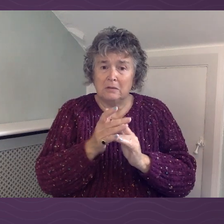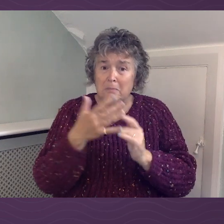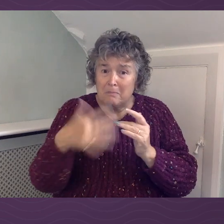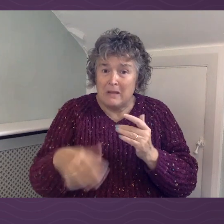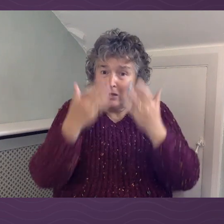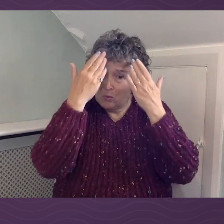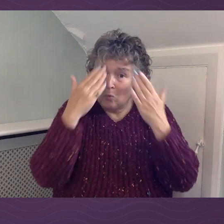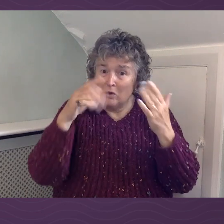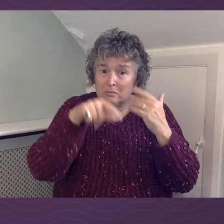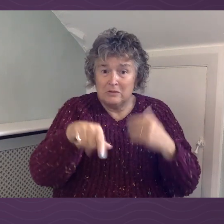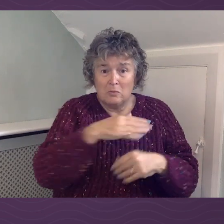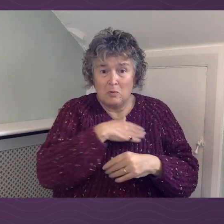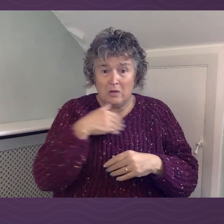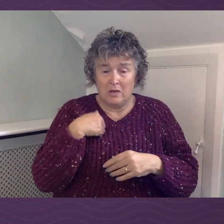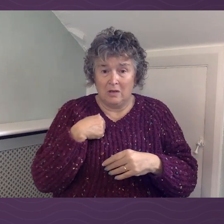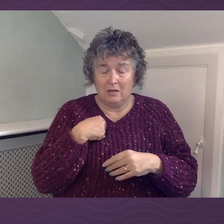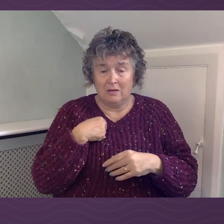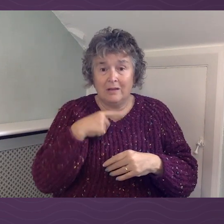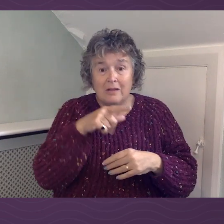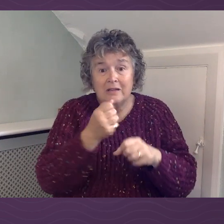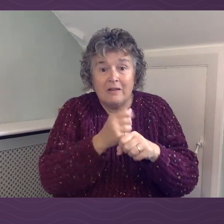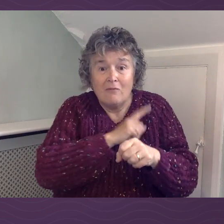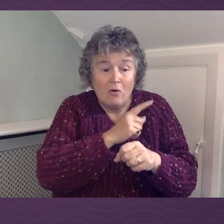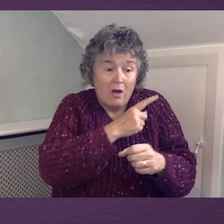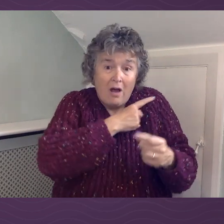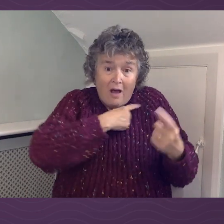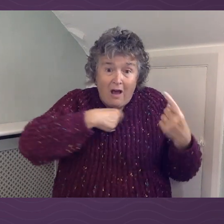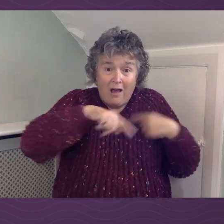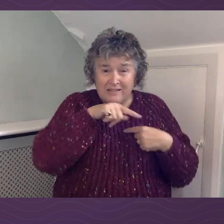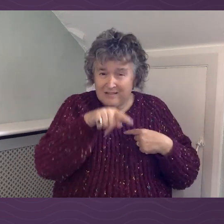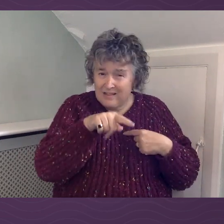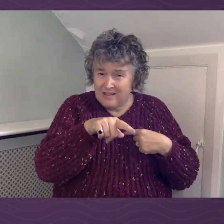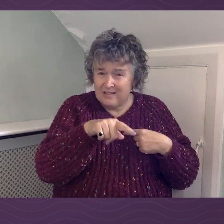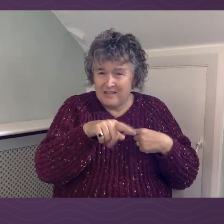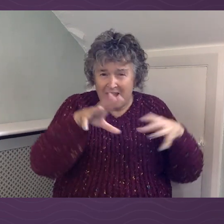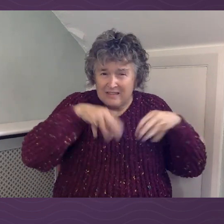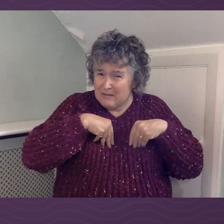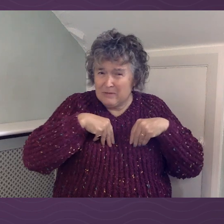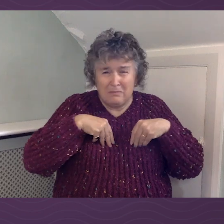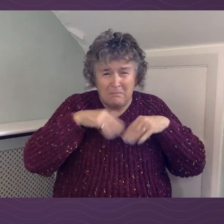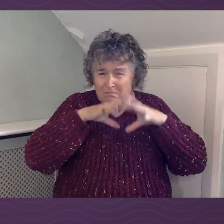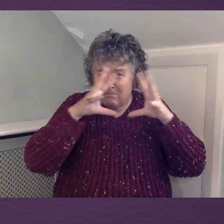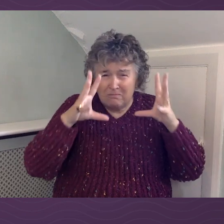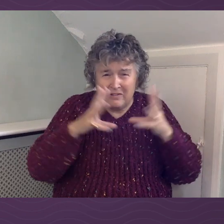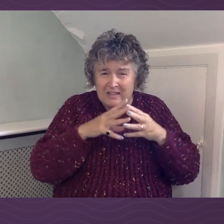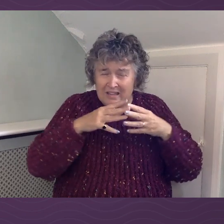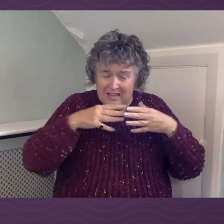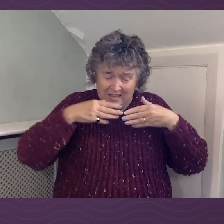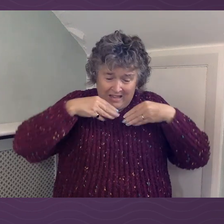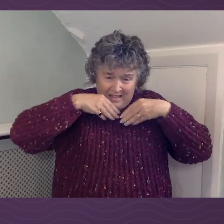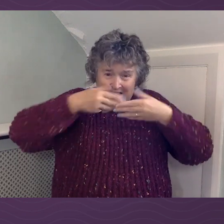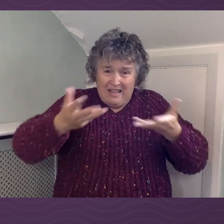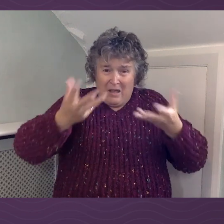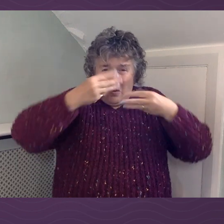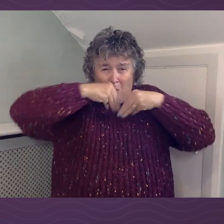That's what he has done for us, into his own body,